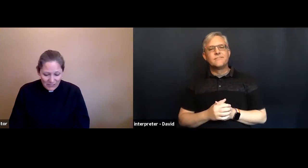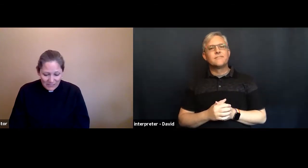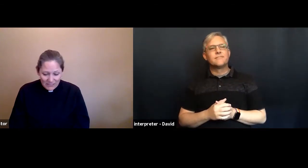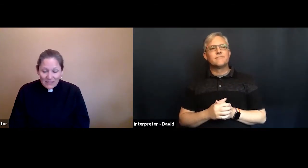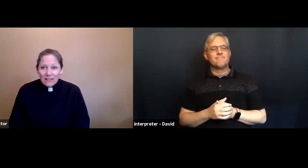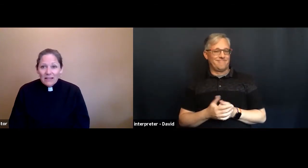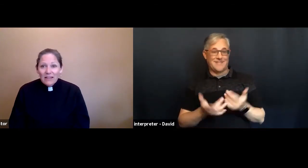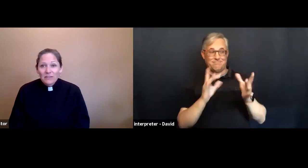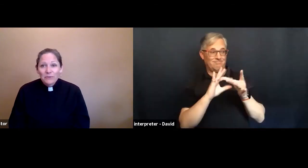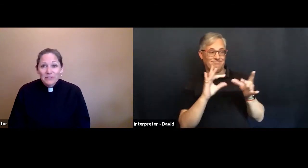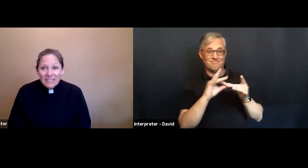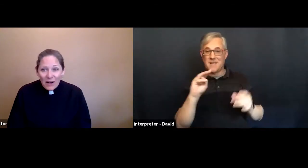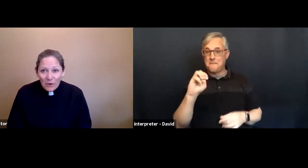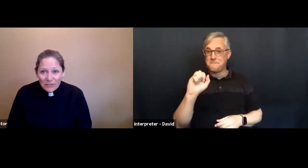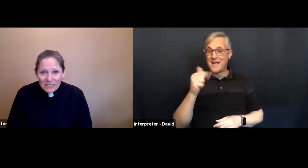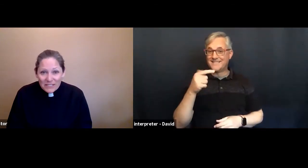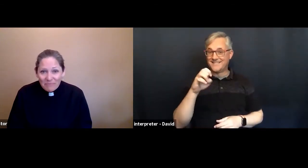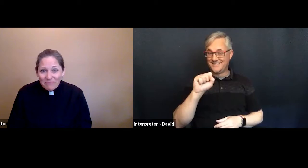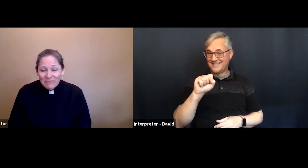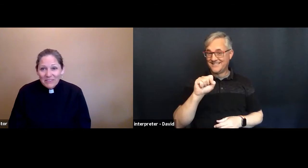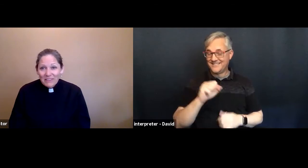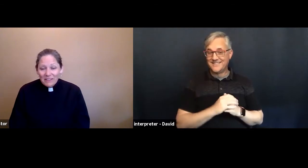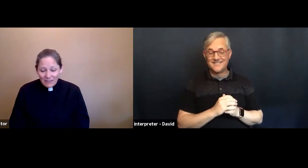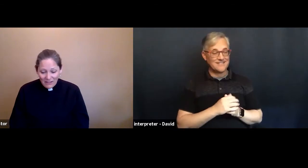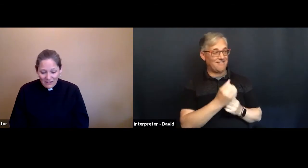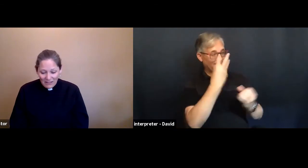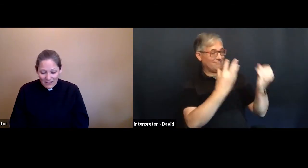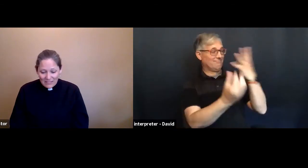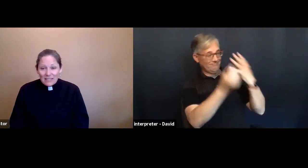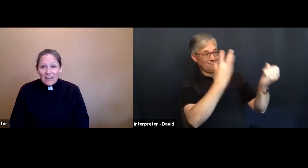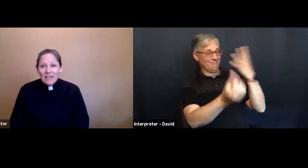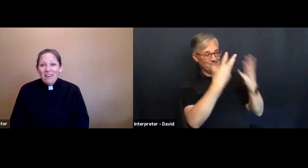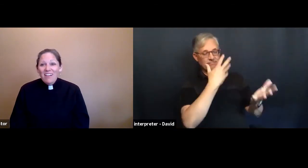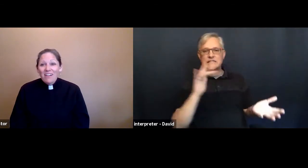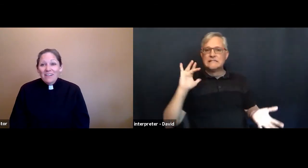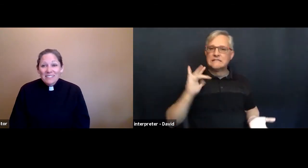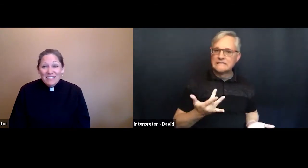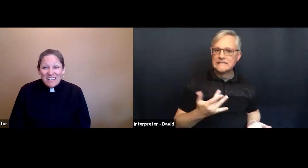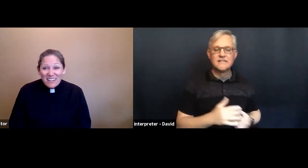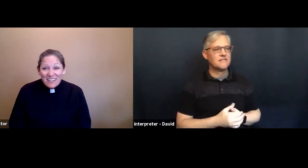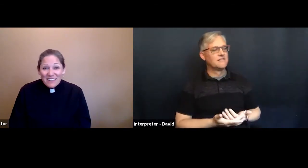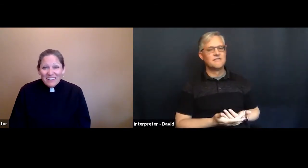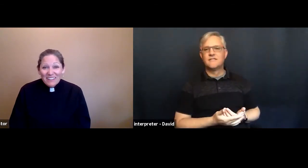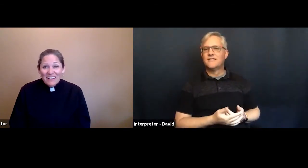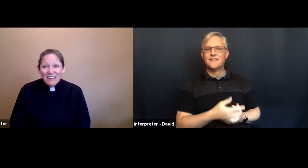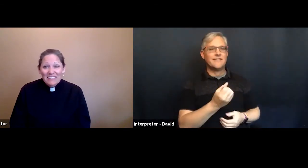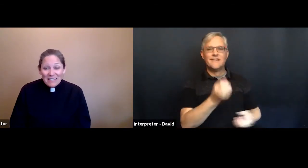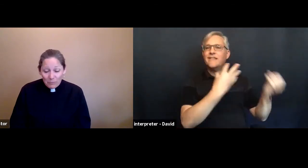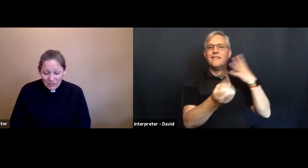those doubts as they sneak in and tempt